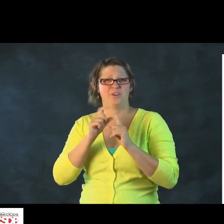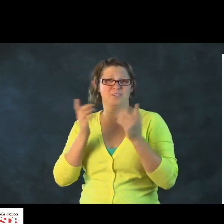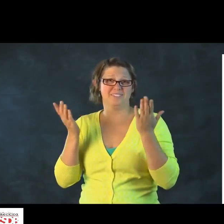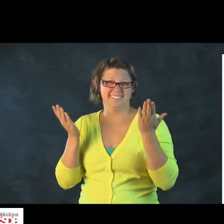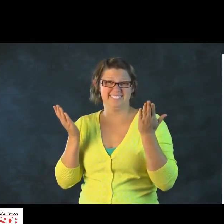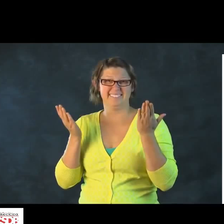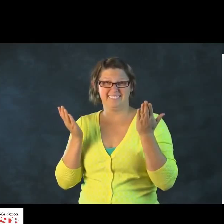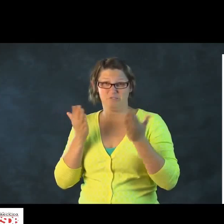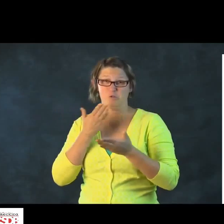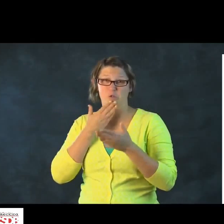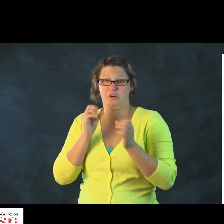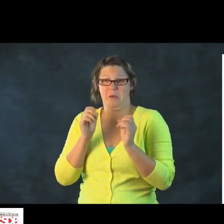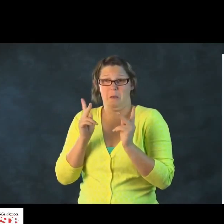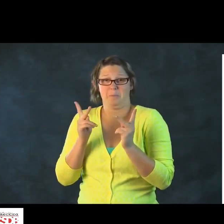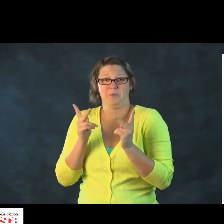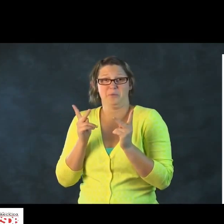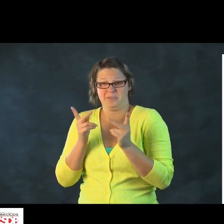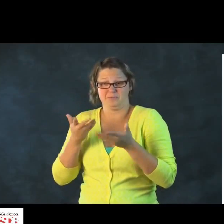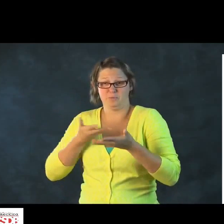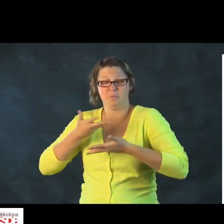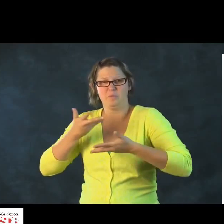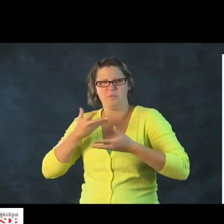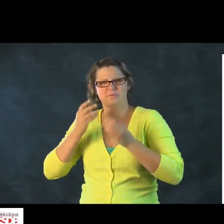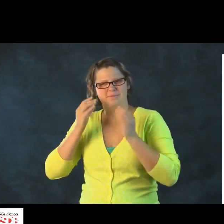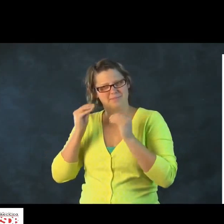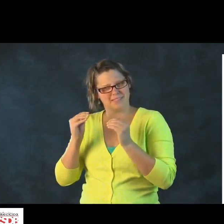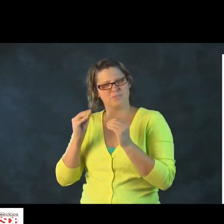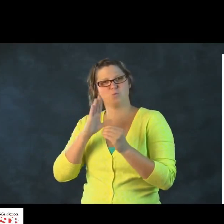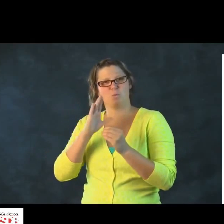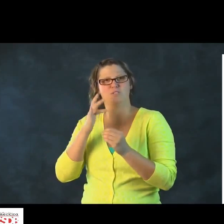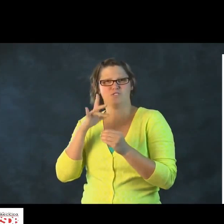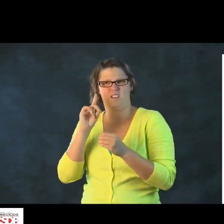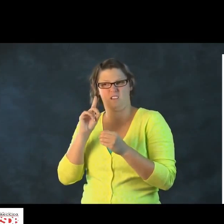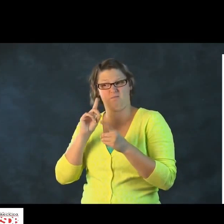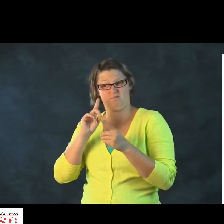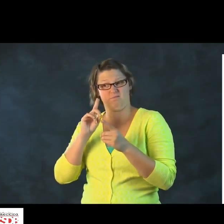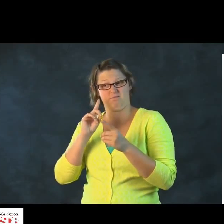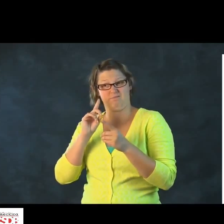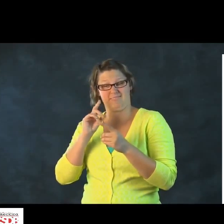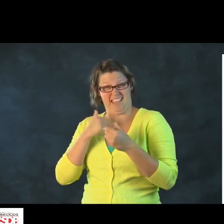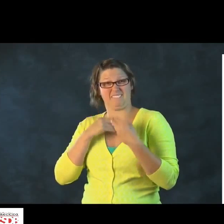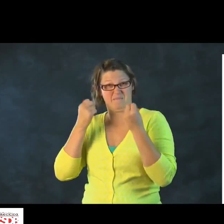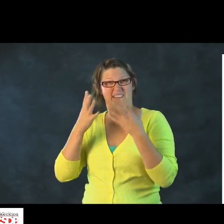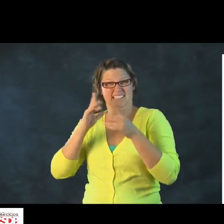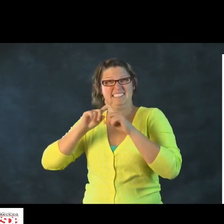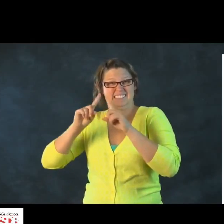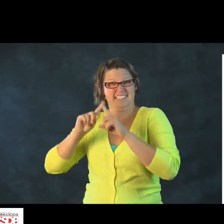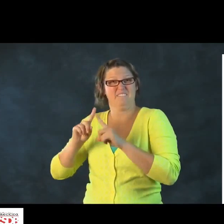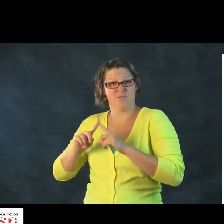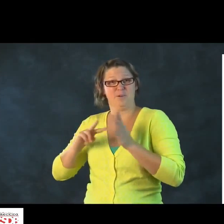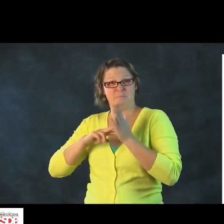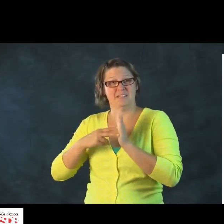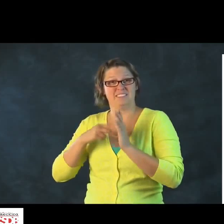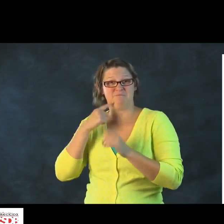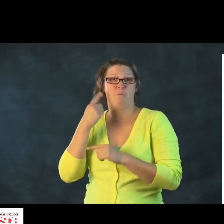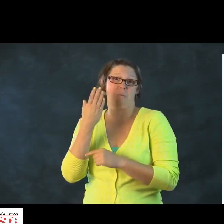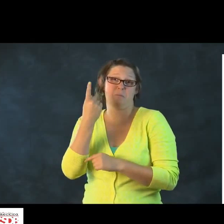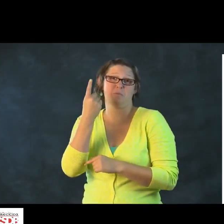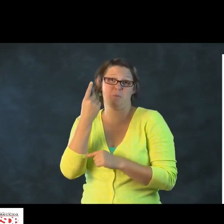and plug it in and see what it comes up for that one single word. But you have that opportunity to engage with the child